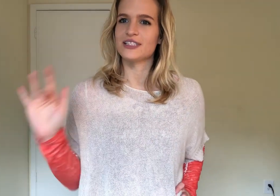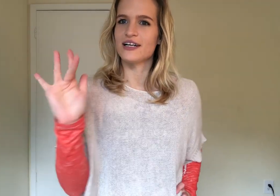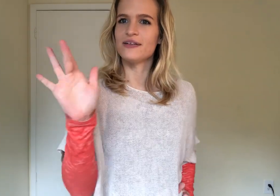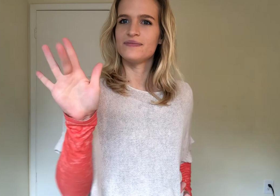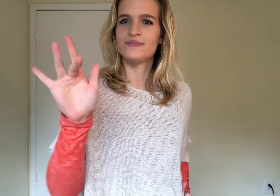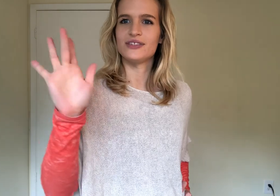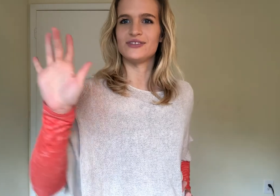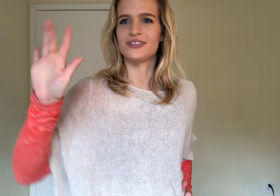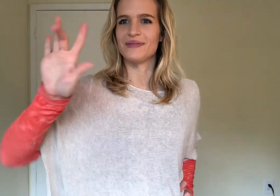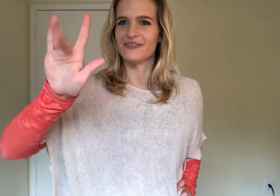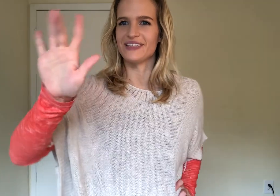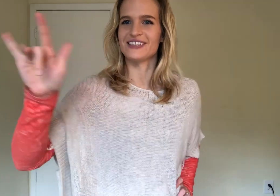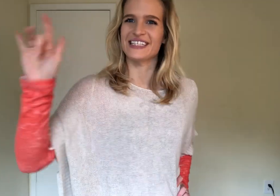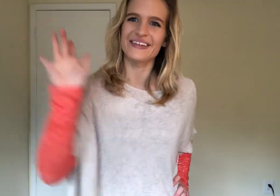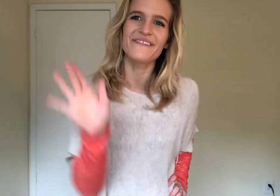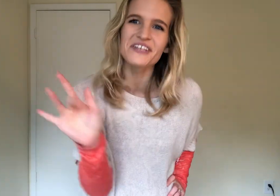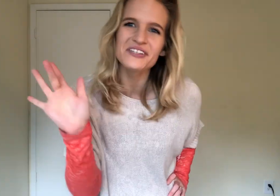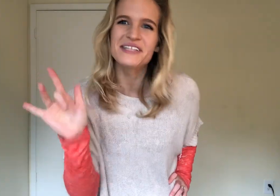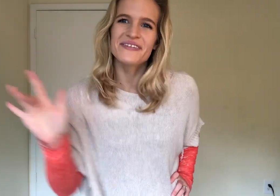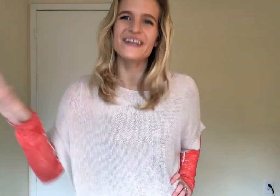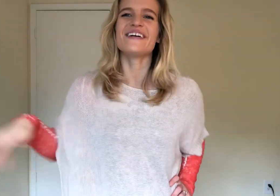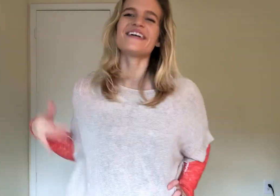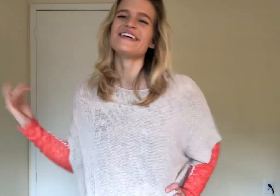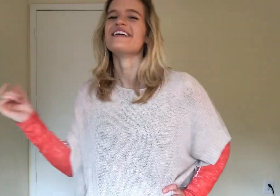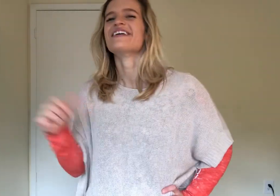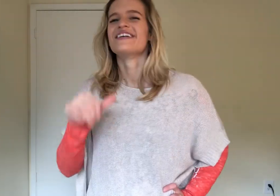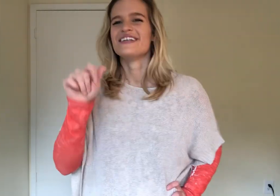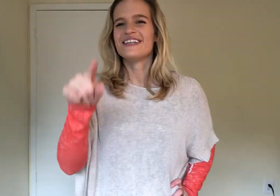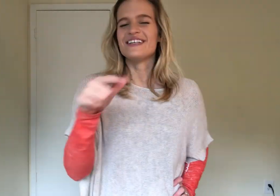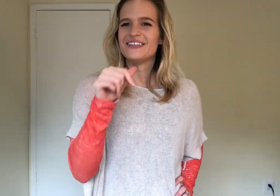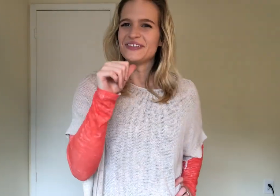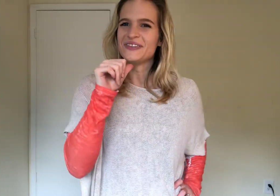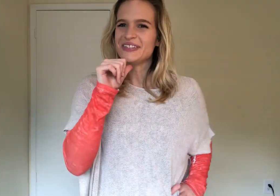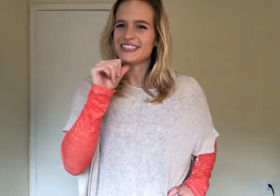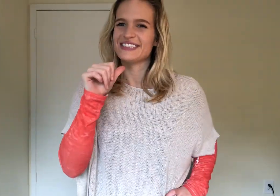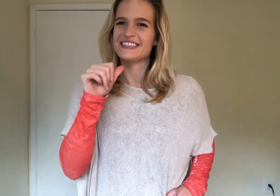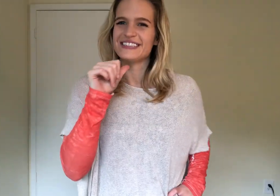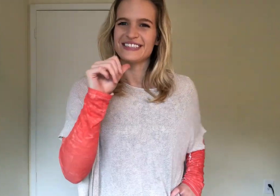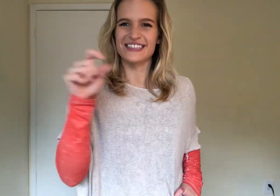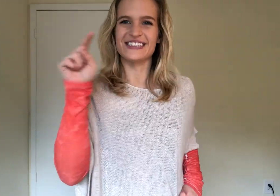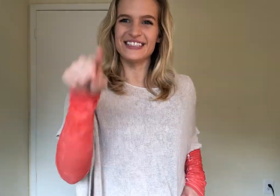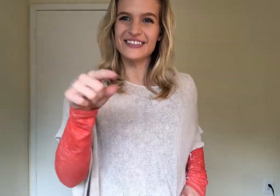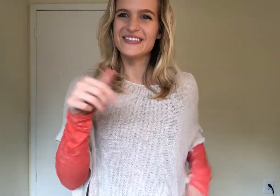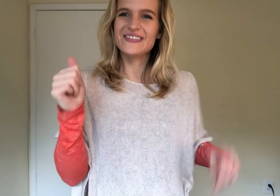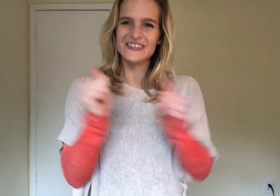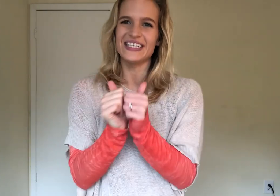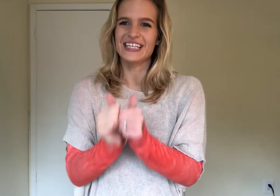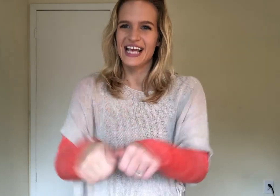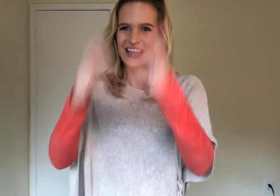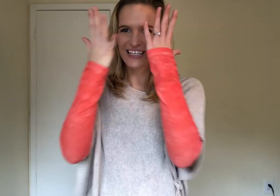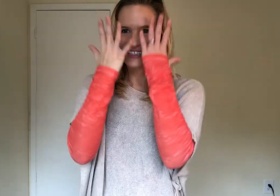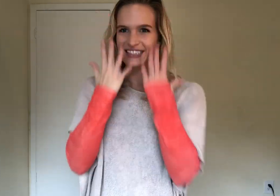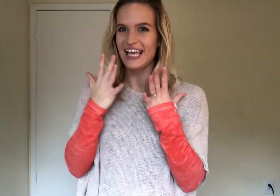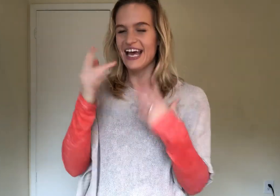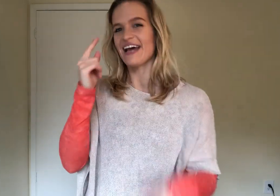are. You use your middle fingers like the feeling finger. You, so it's you with the sad